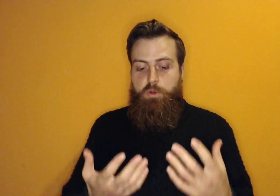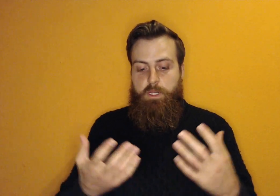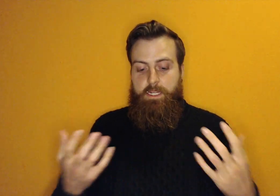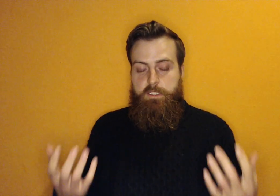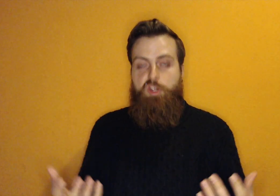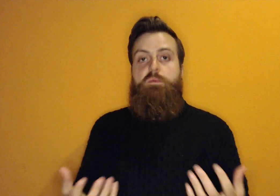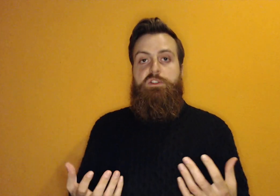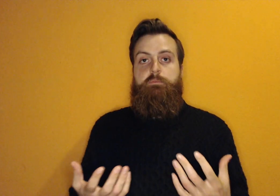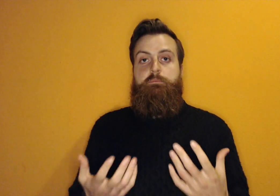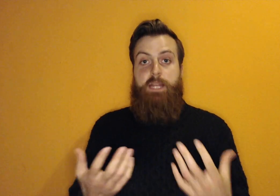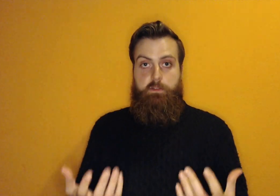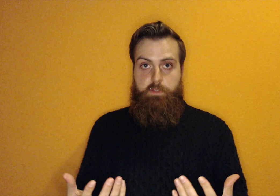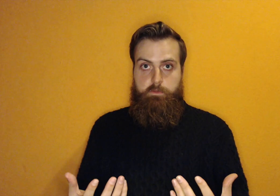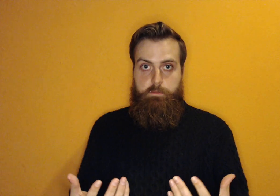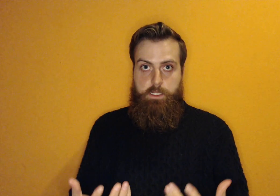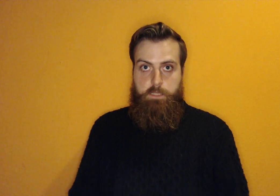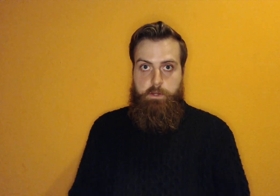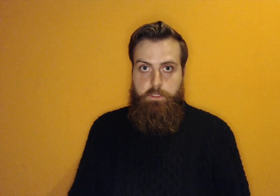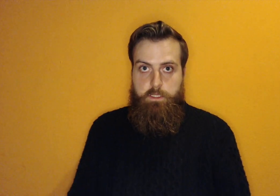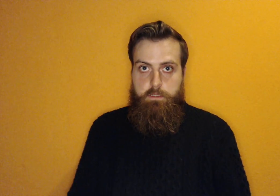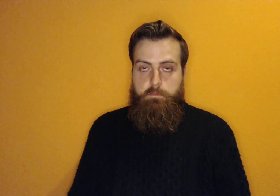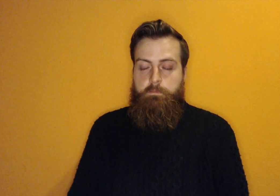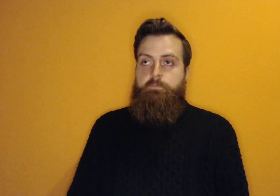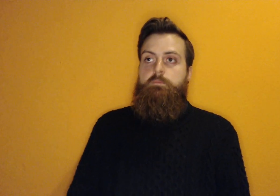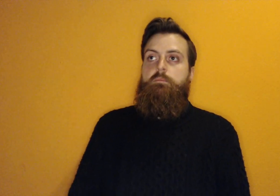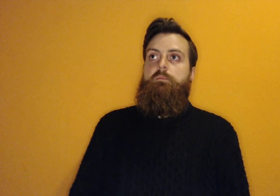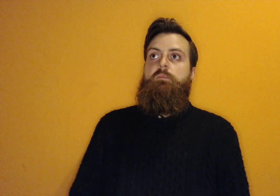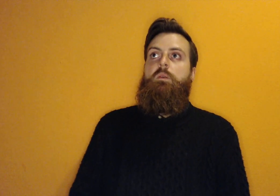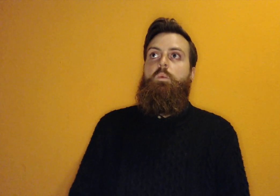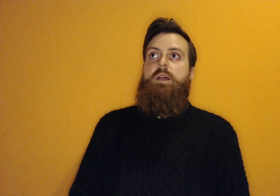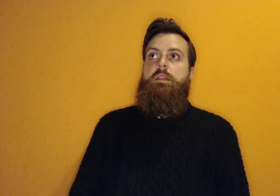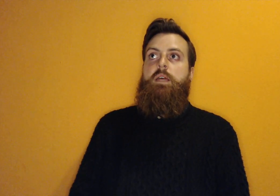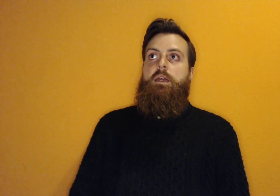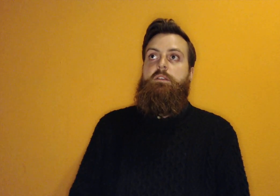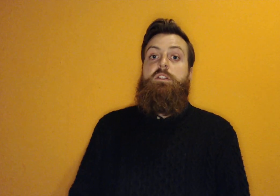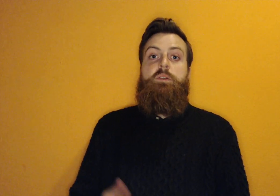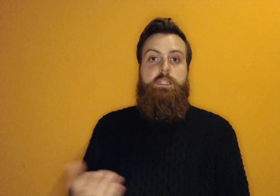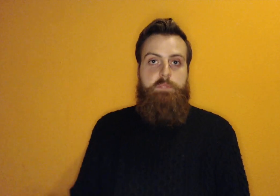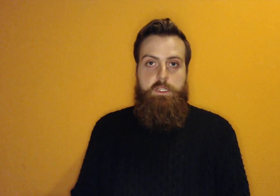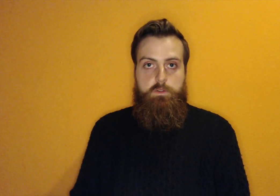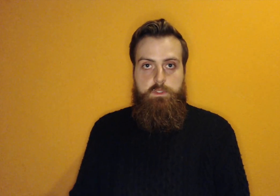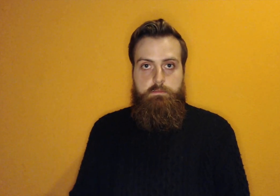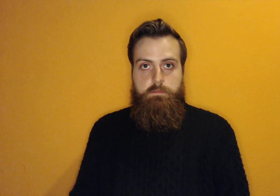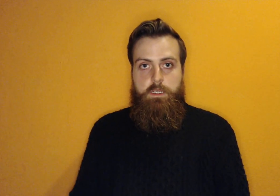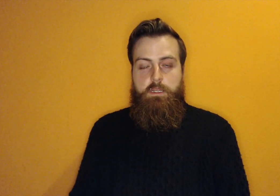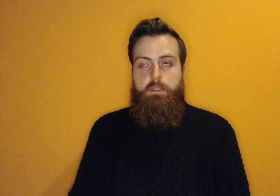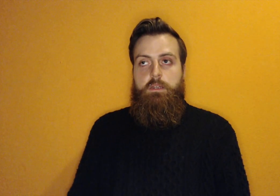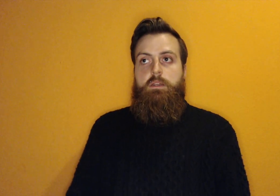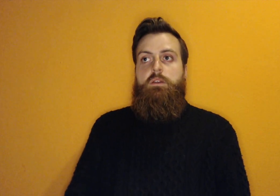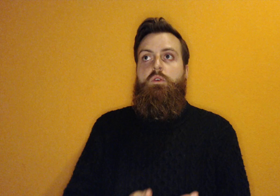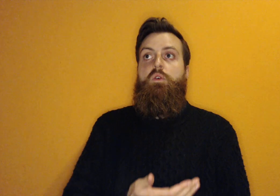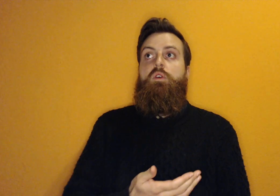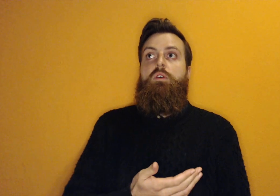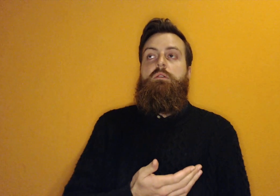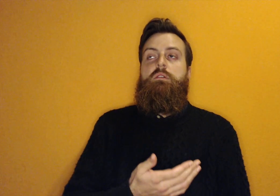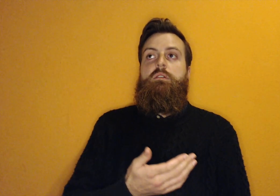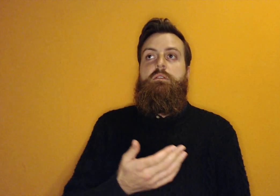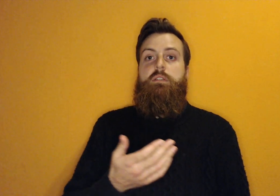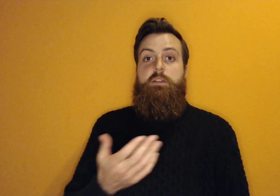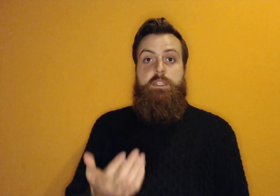are getting so much benefit from these experiences, whether they're deluding themselves or if this